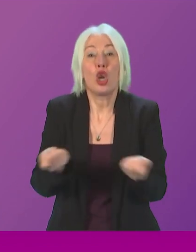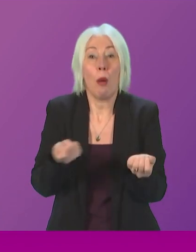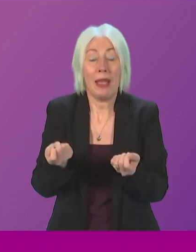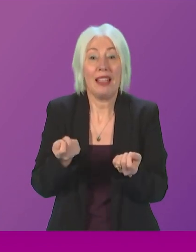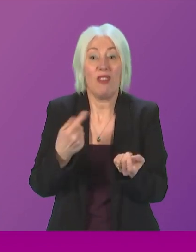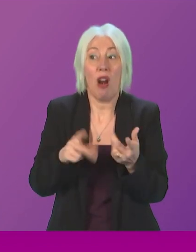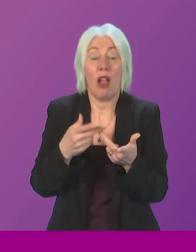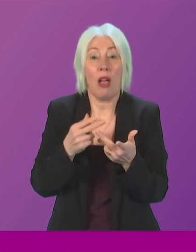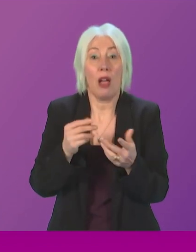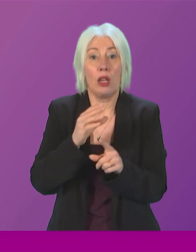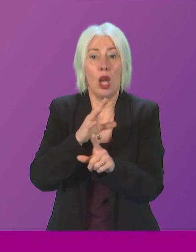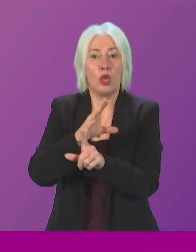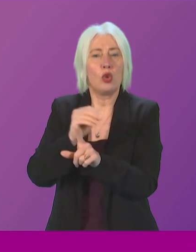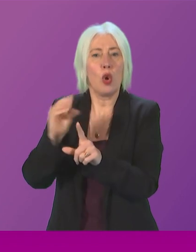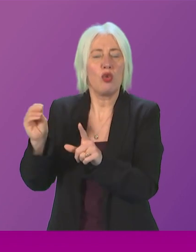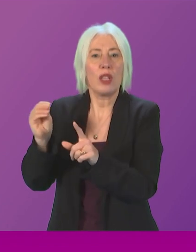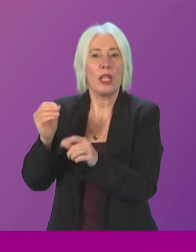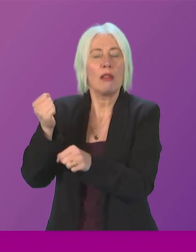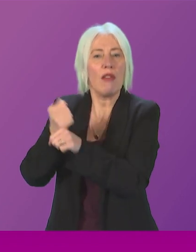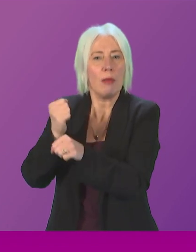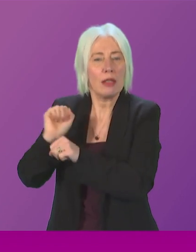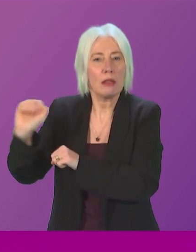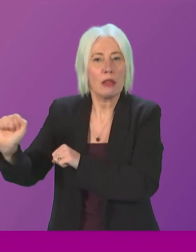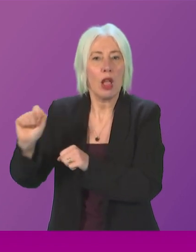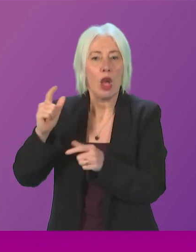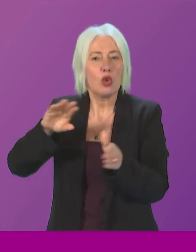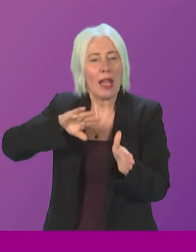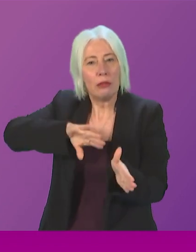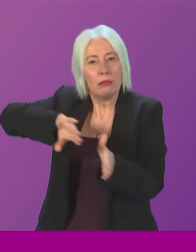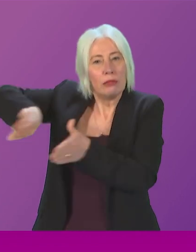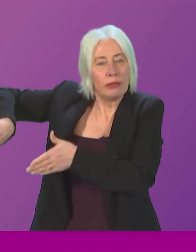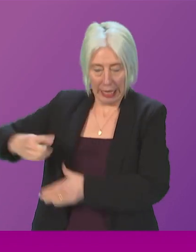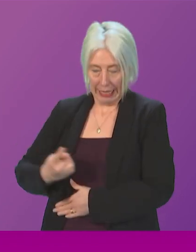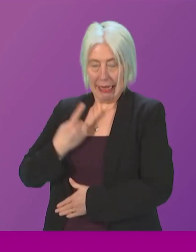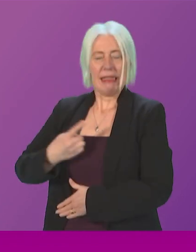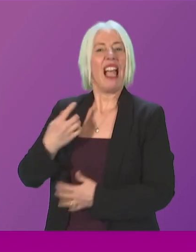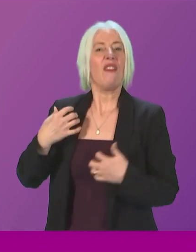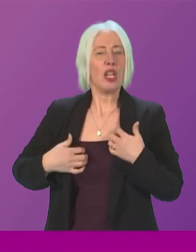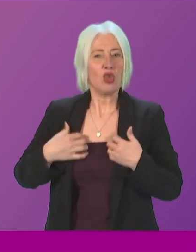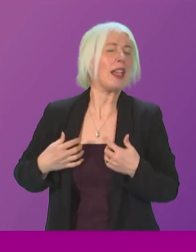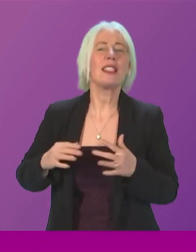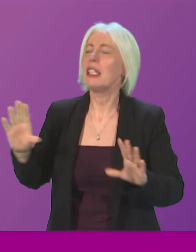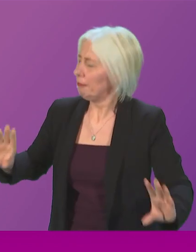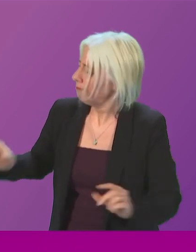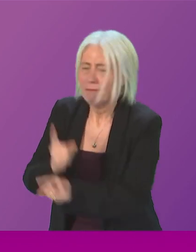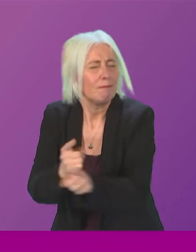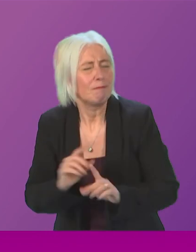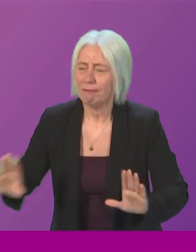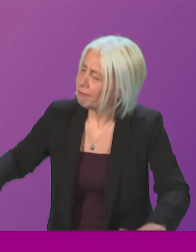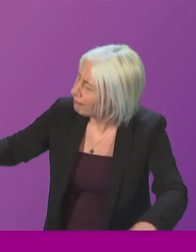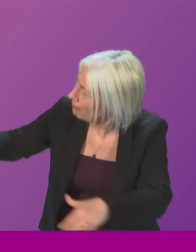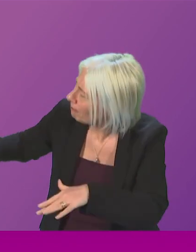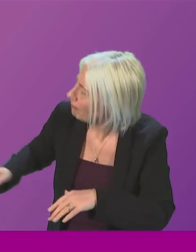So can I ask the First Minister to put aside his party's self-interest and be honest? What is better for Scotland?